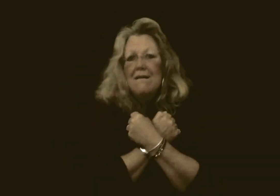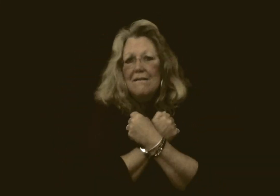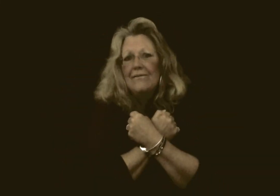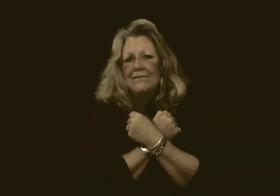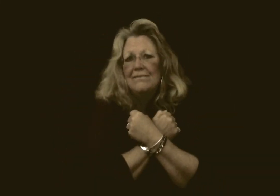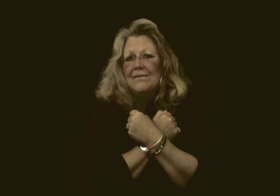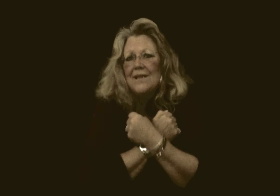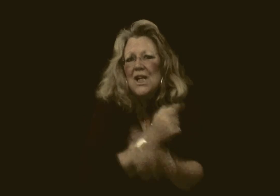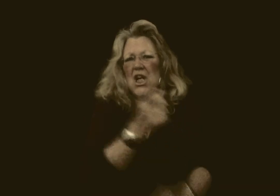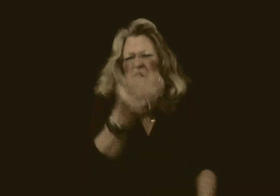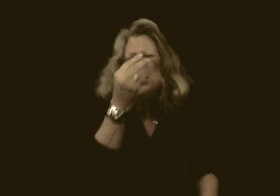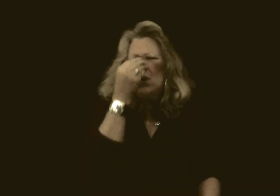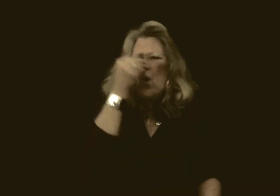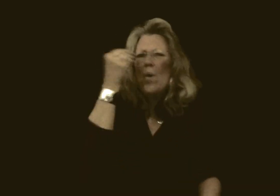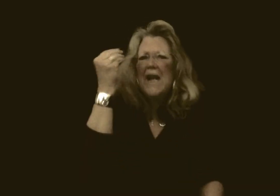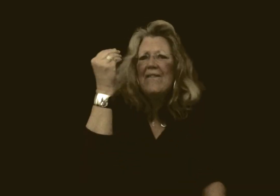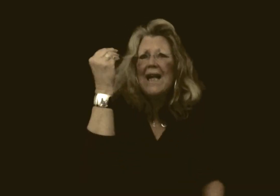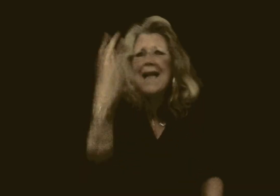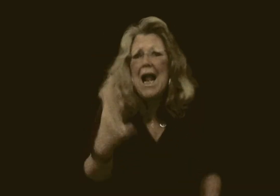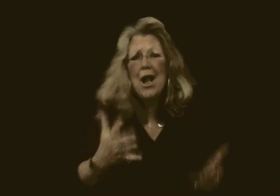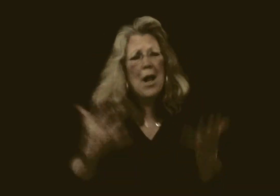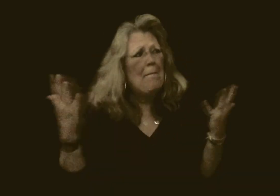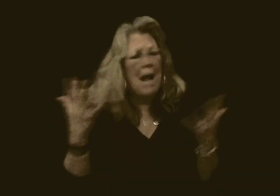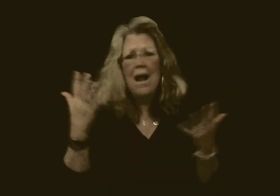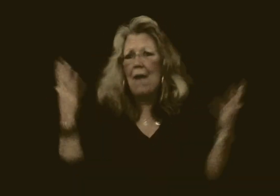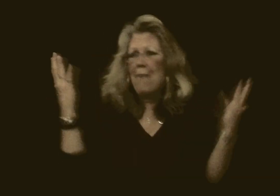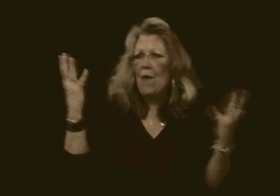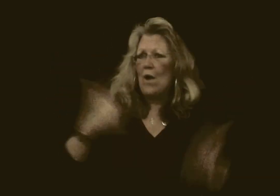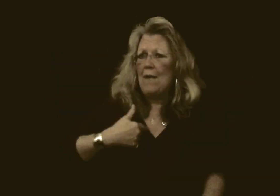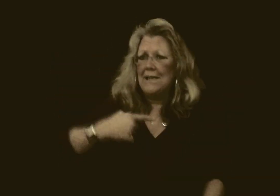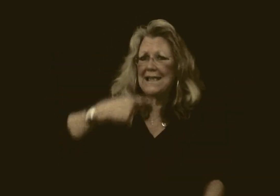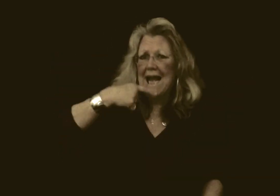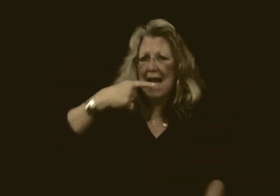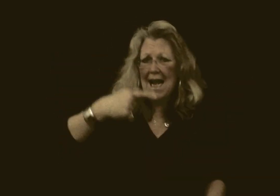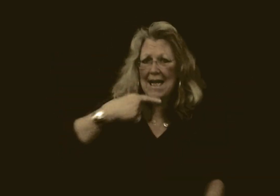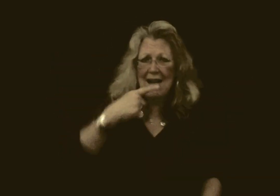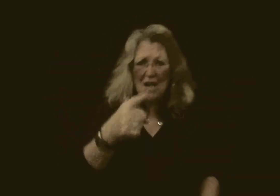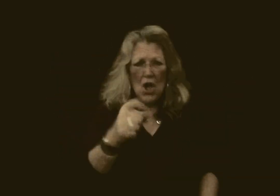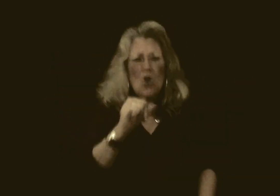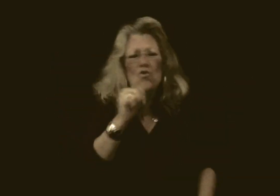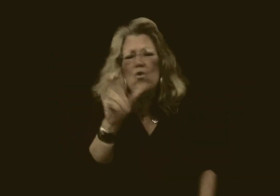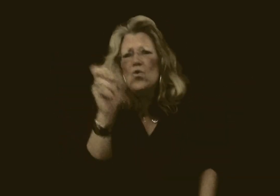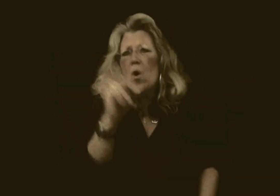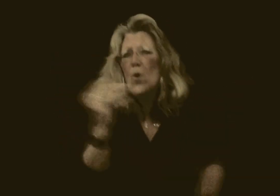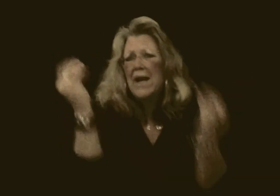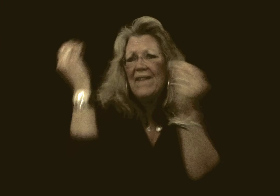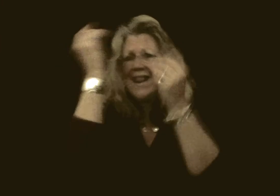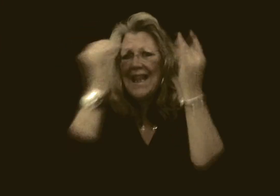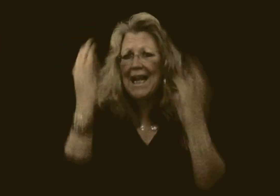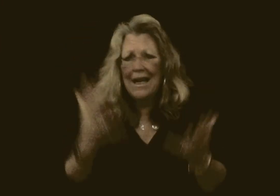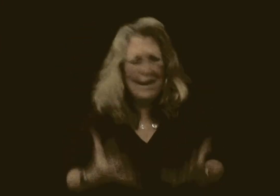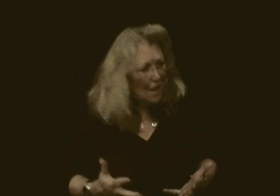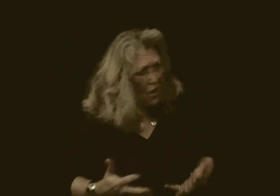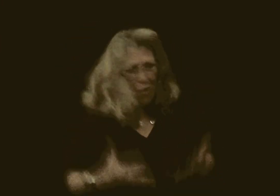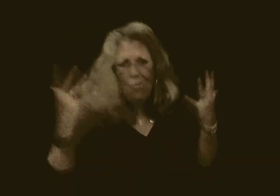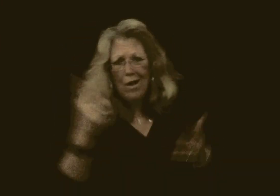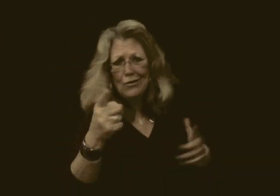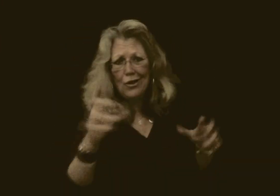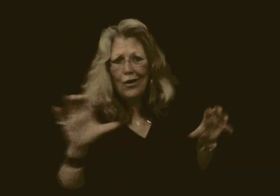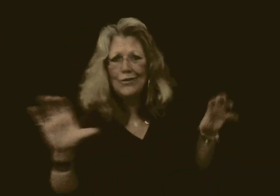You don't need a man With what I'm singing You don't need to think You watch all I